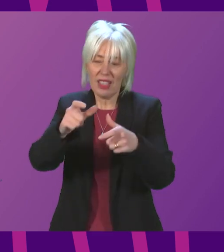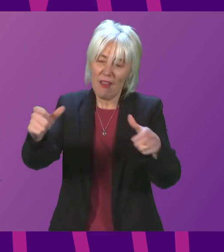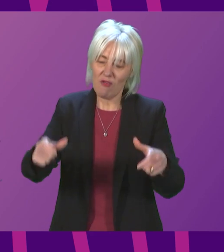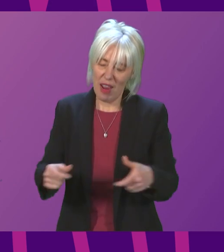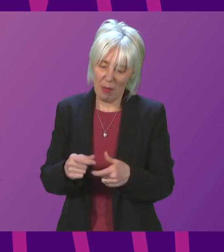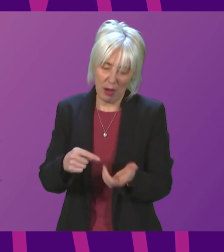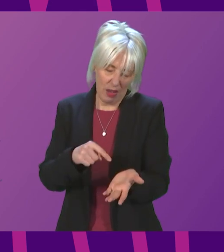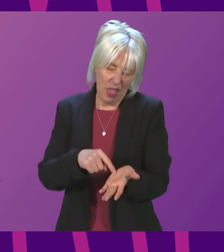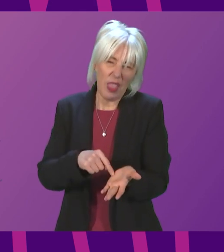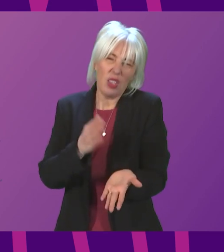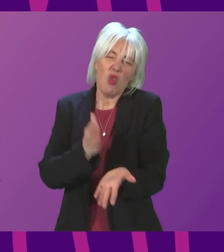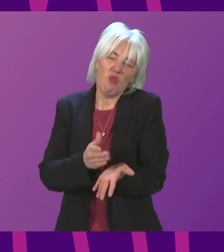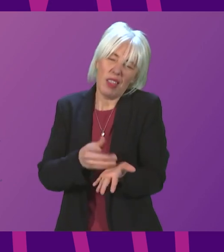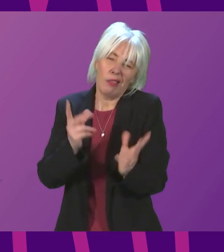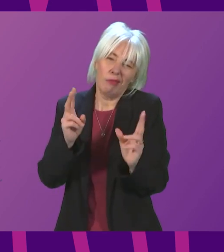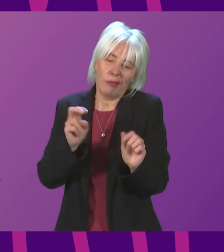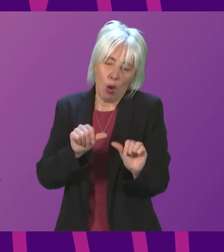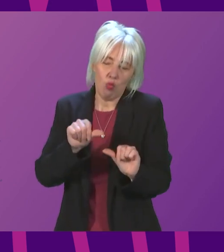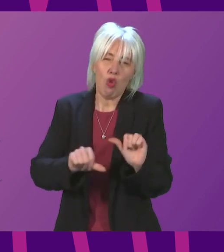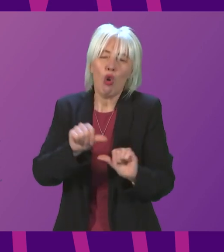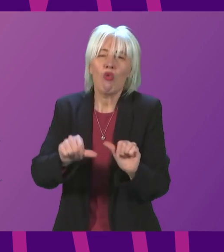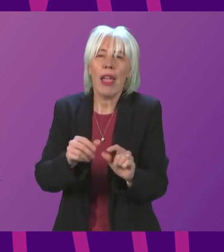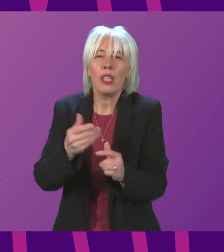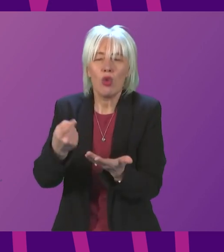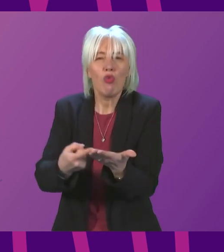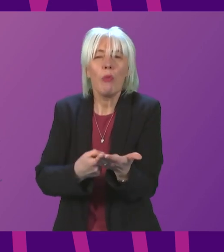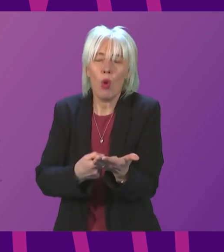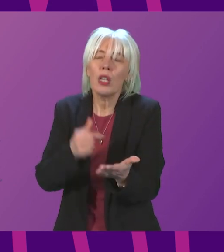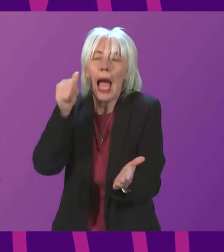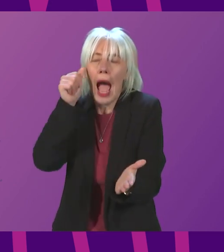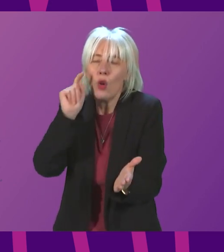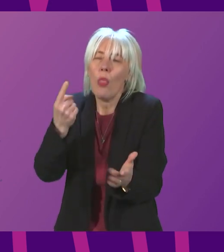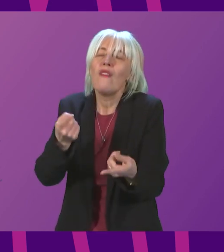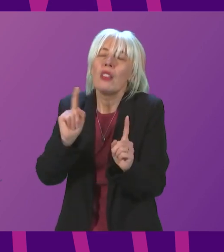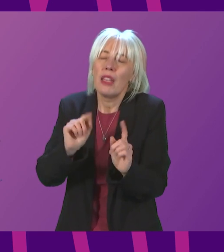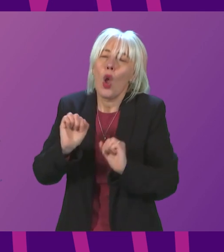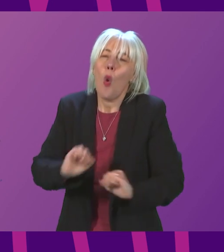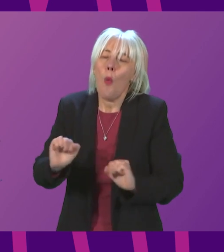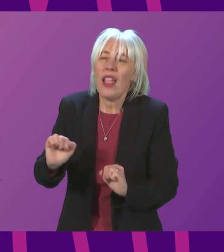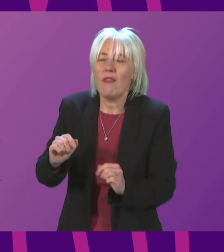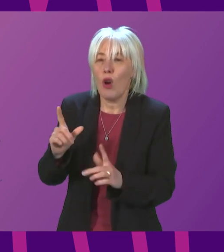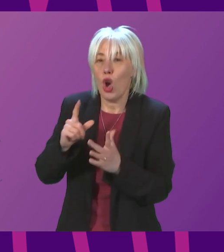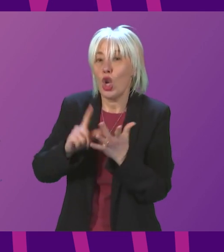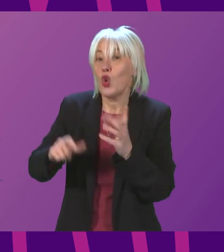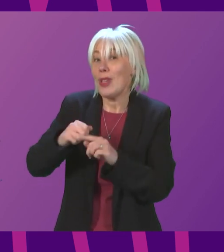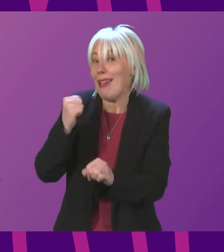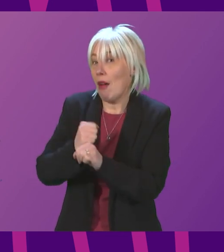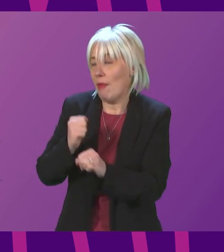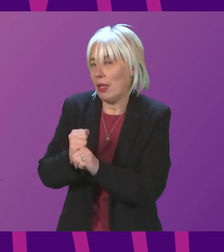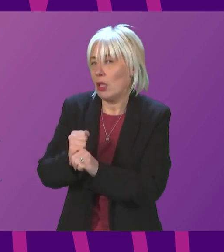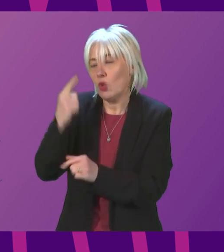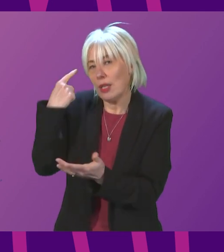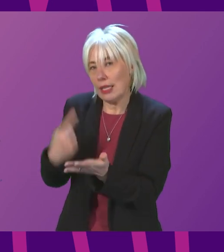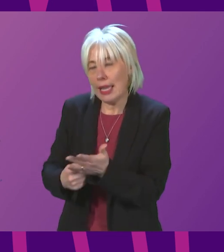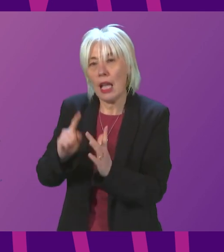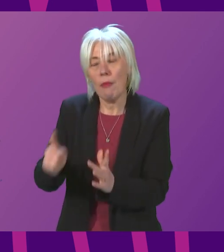like a progress report. Now, I appreciate the First Minister is waiting for the UK Government to decide, but as public health is devolved, will she